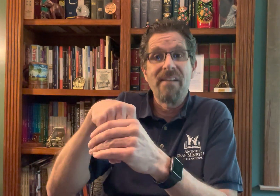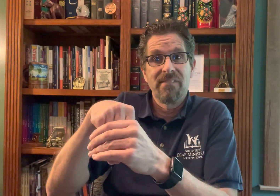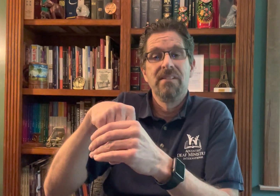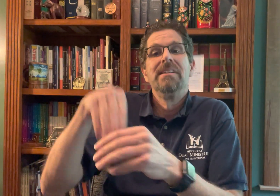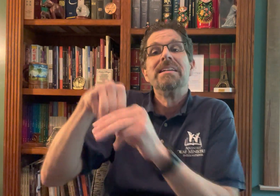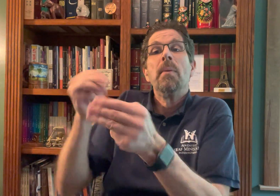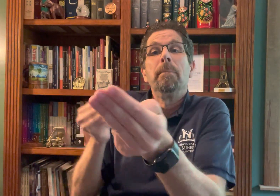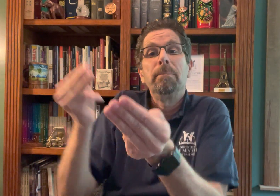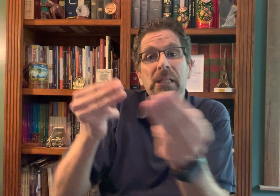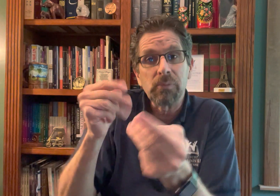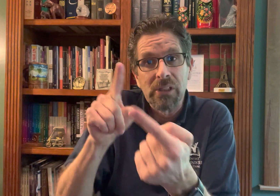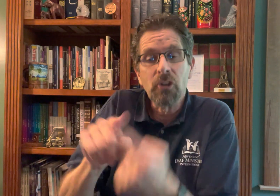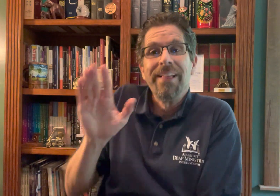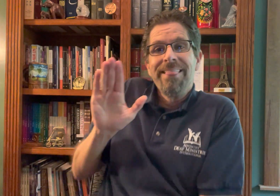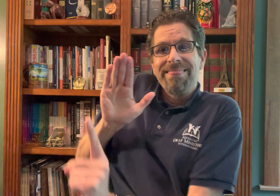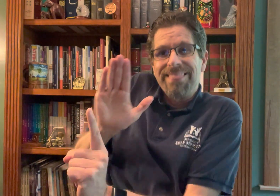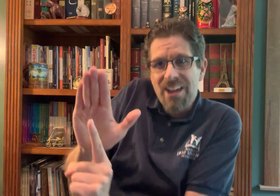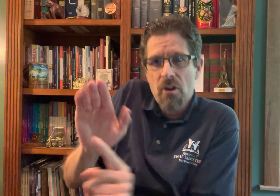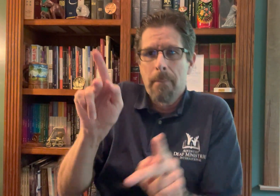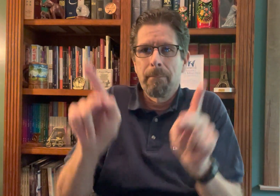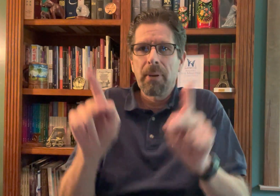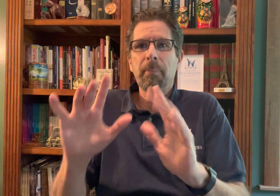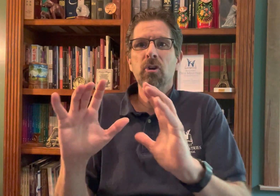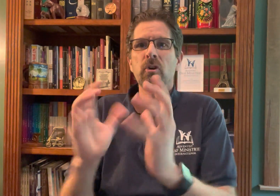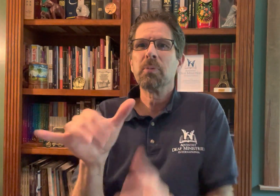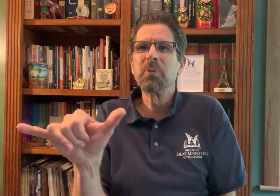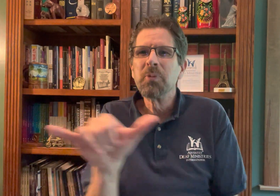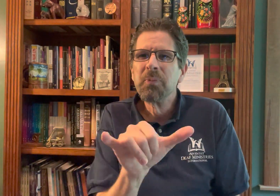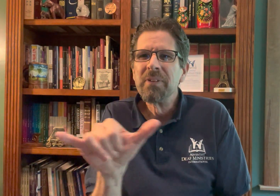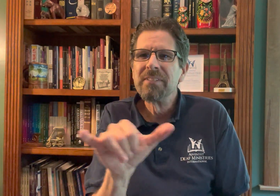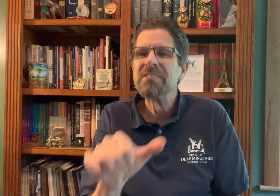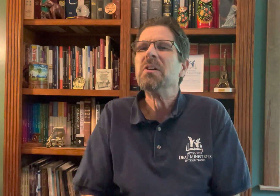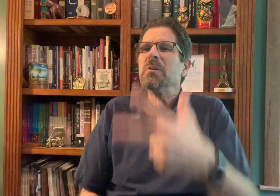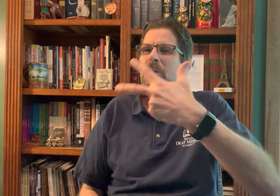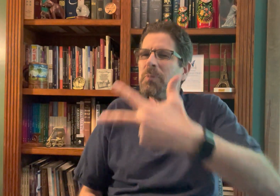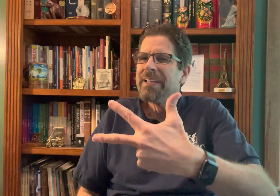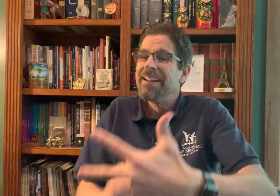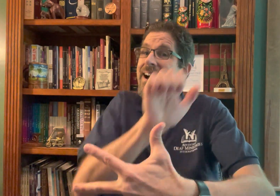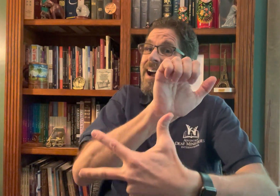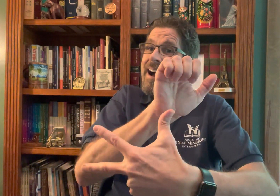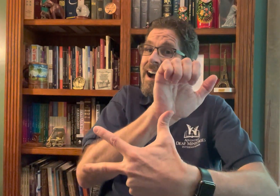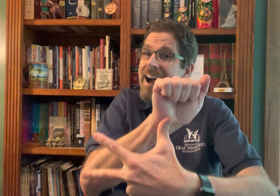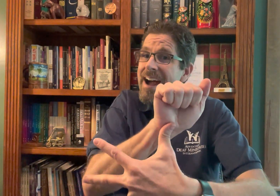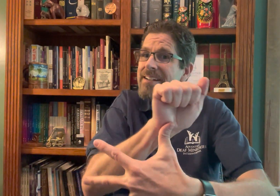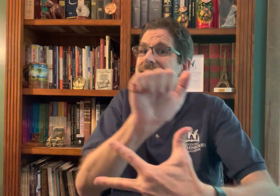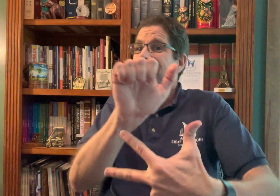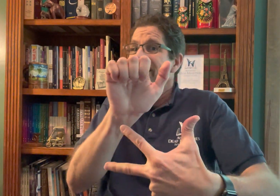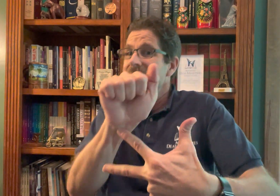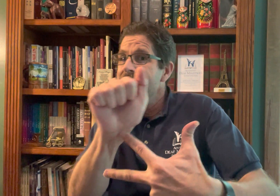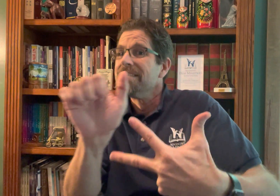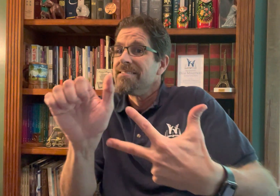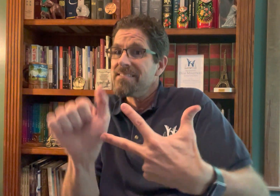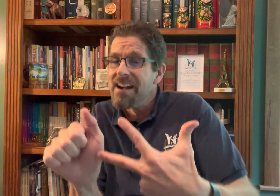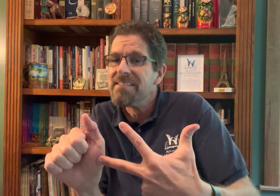the deaf people become involved in ministering to their own people group. The three